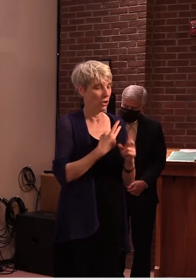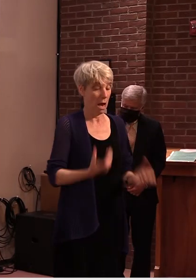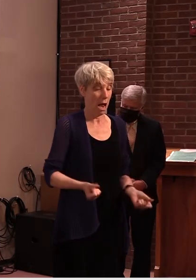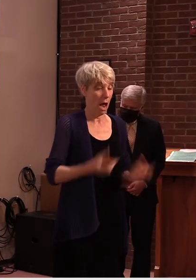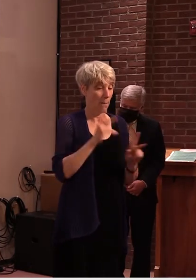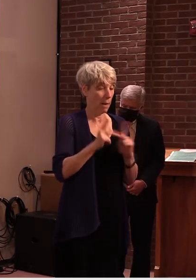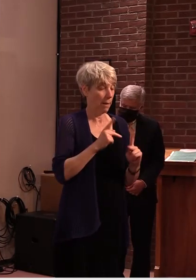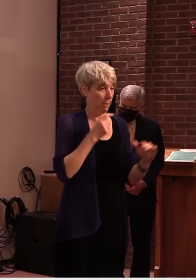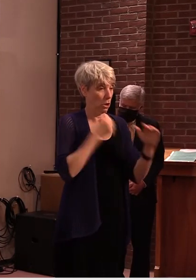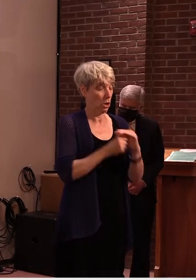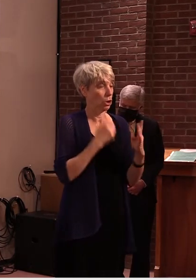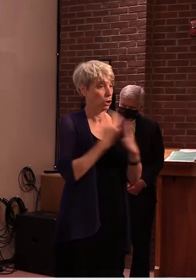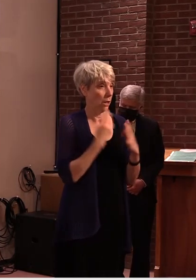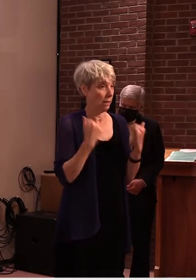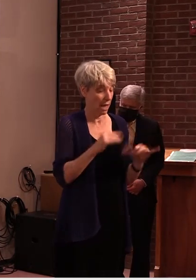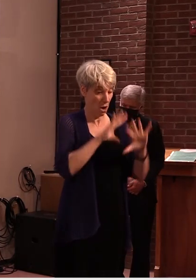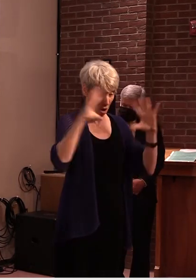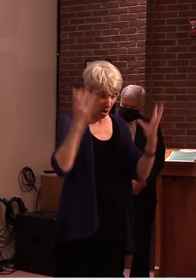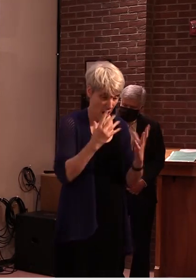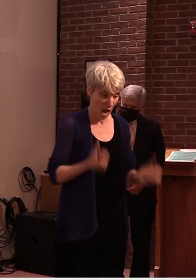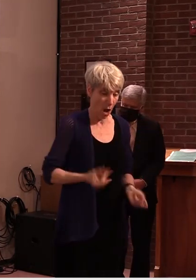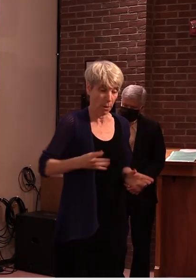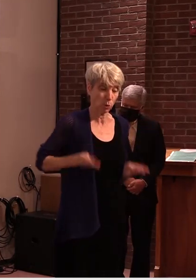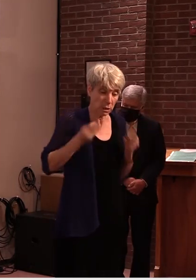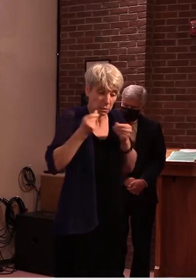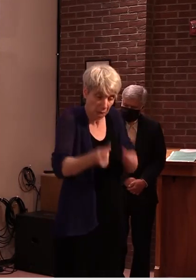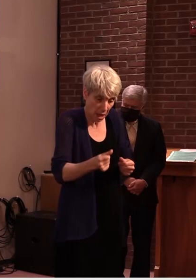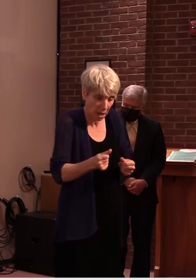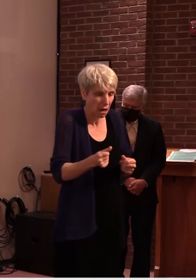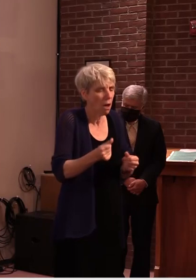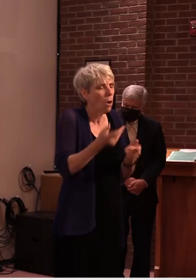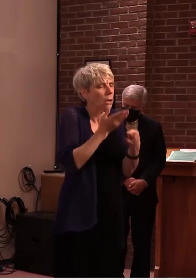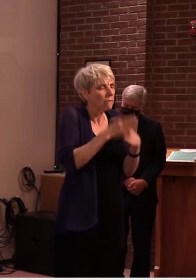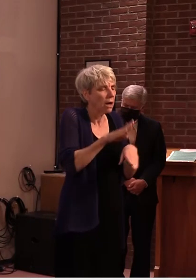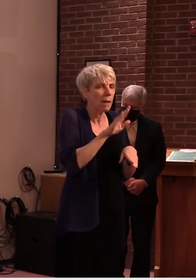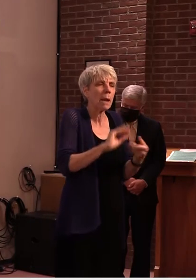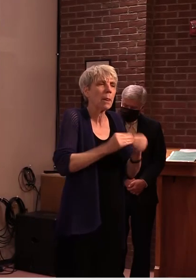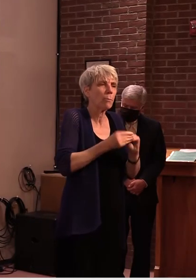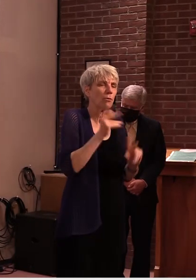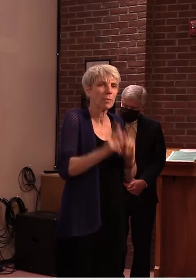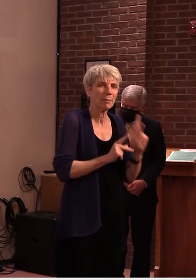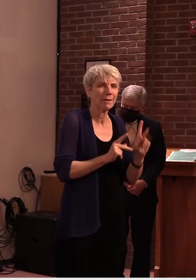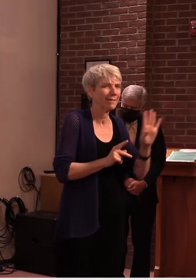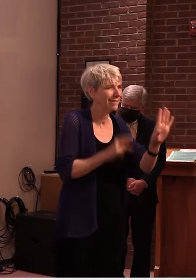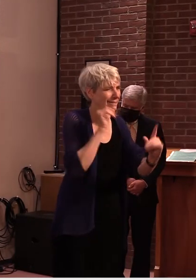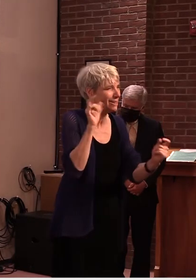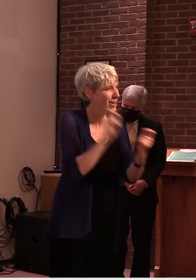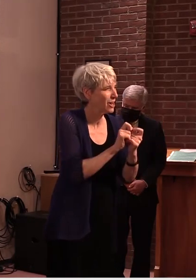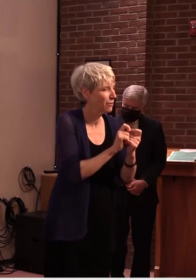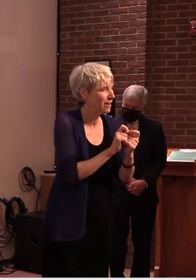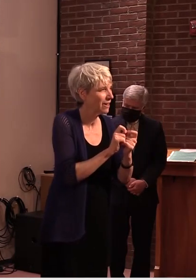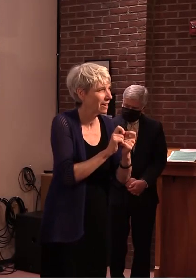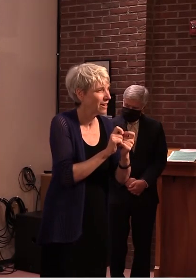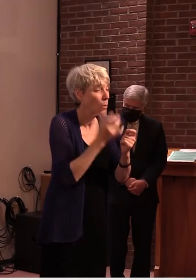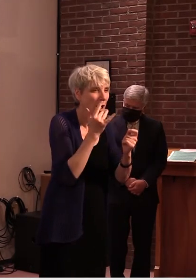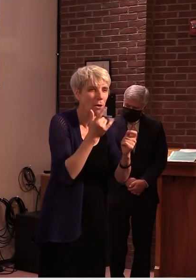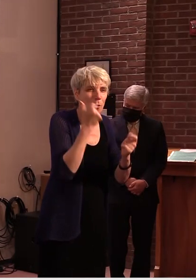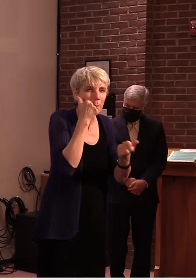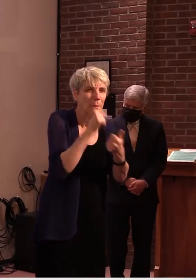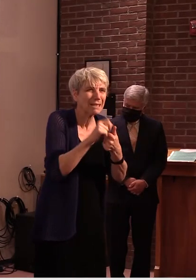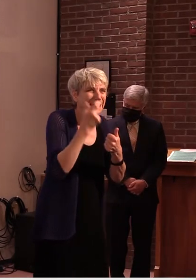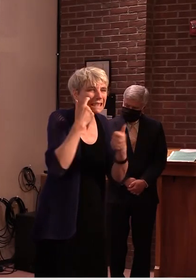and that's not an accurate way of doing it because i could have the population down like it has been